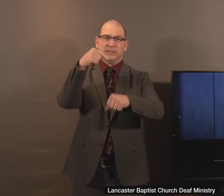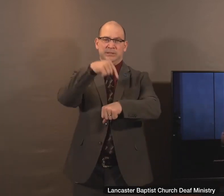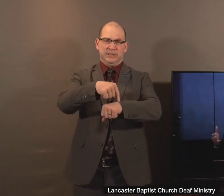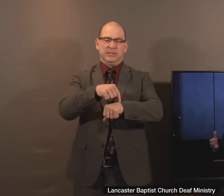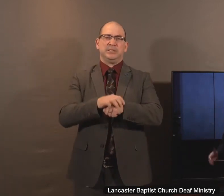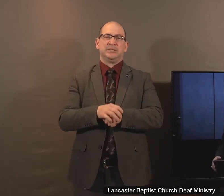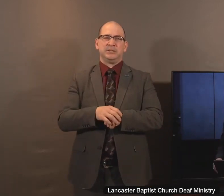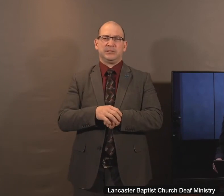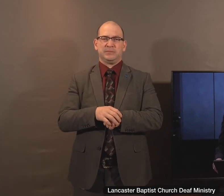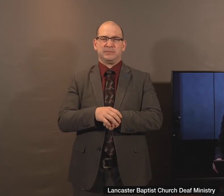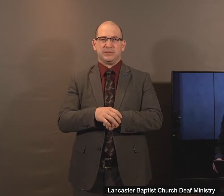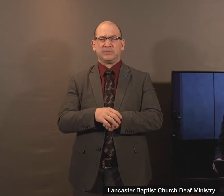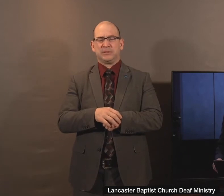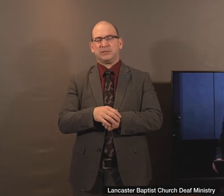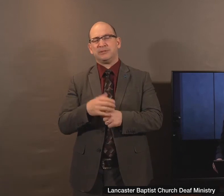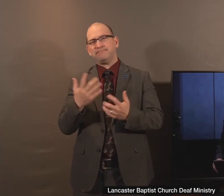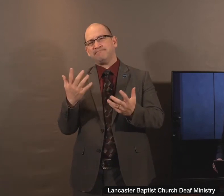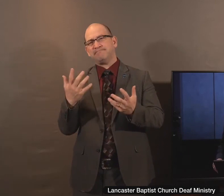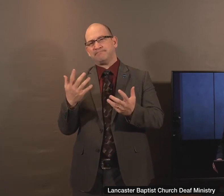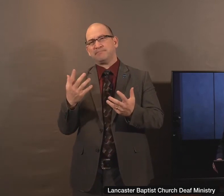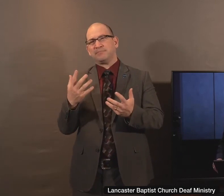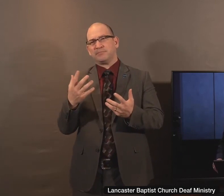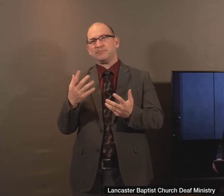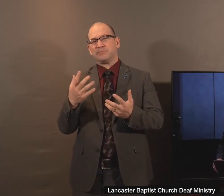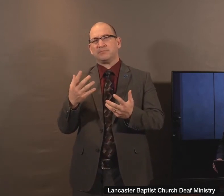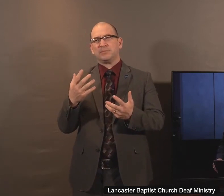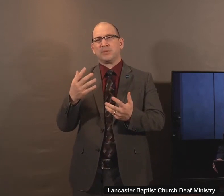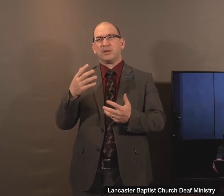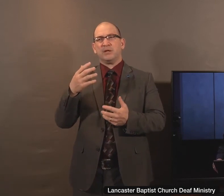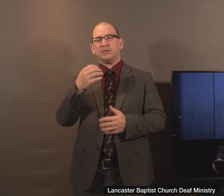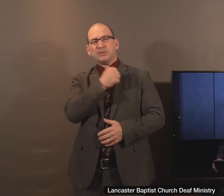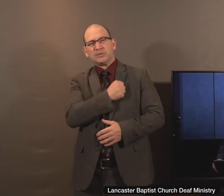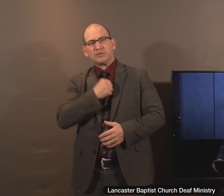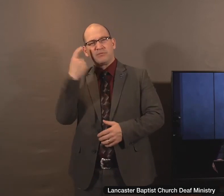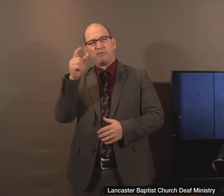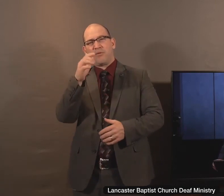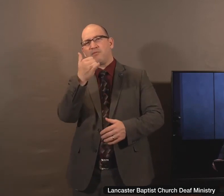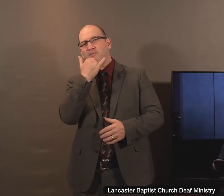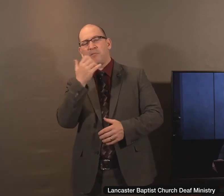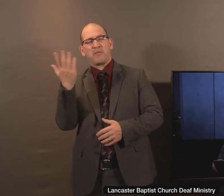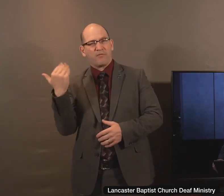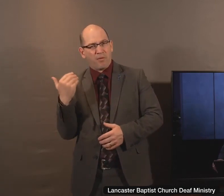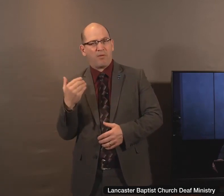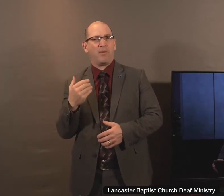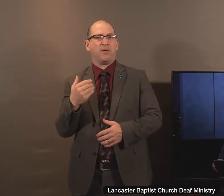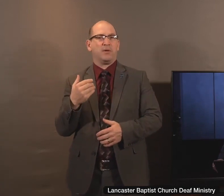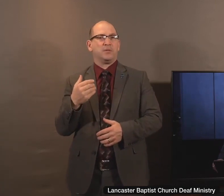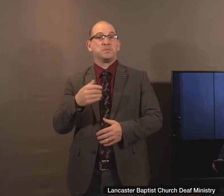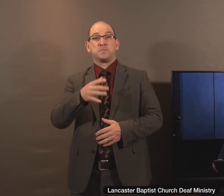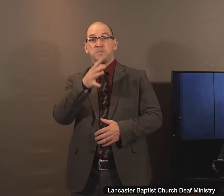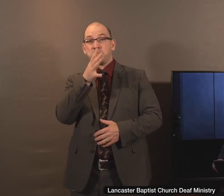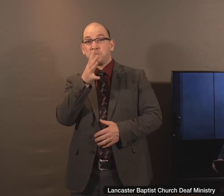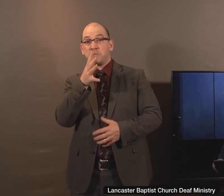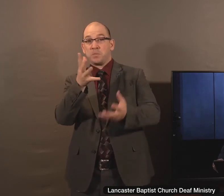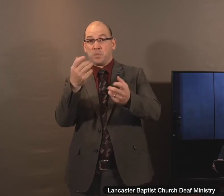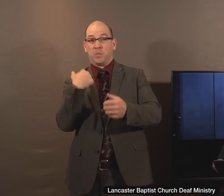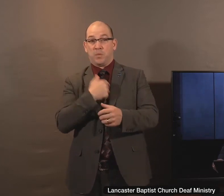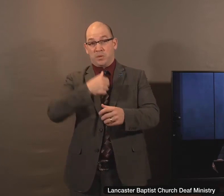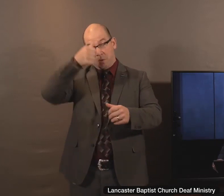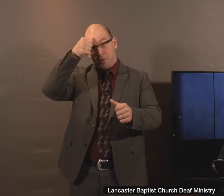thoughts and regrets like any other person. And moms have a desire to be remembered as one that is faithful